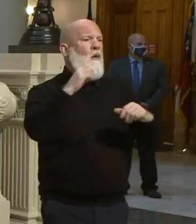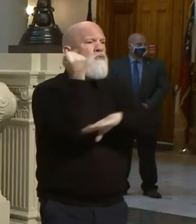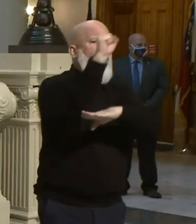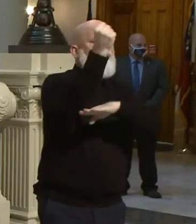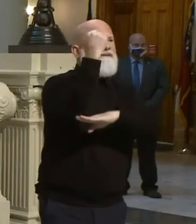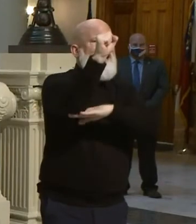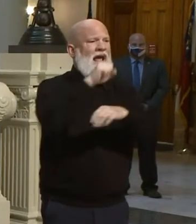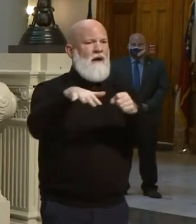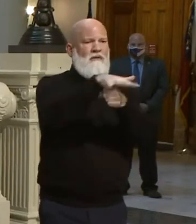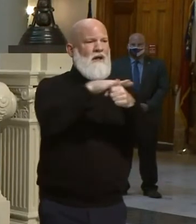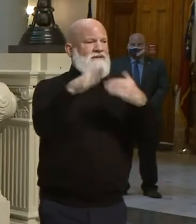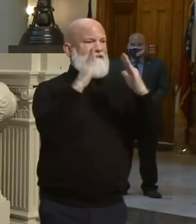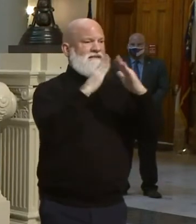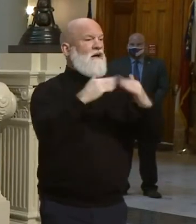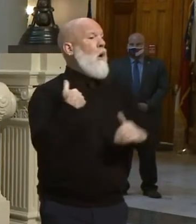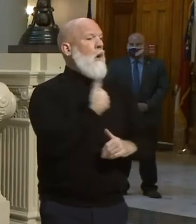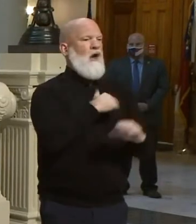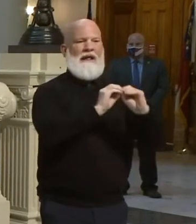move forward.